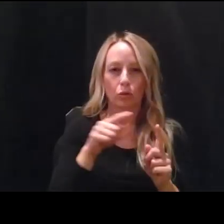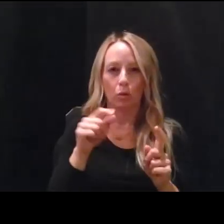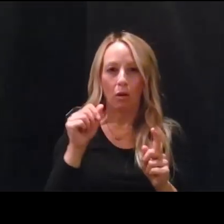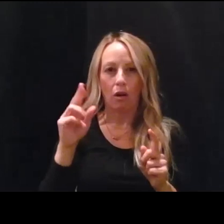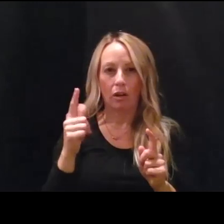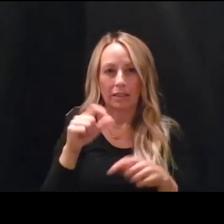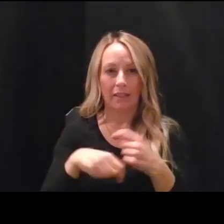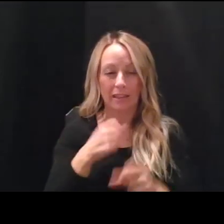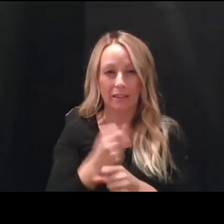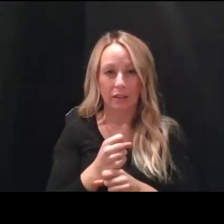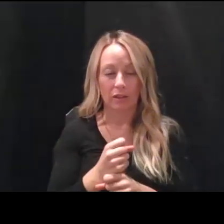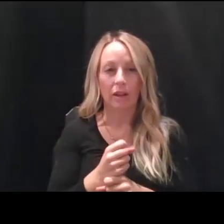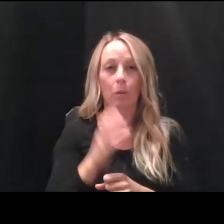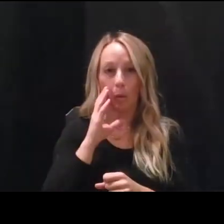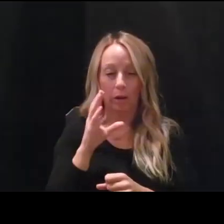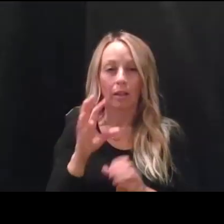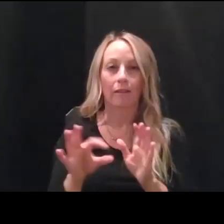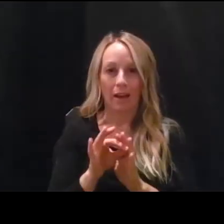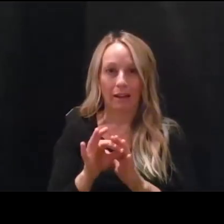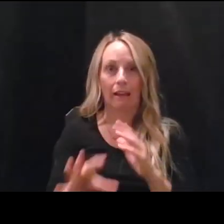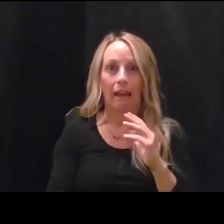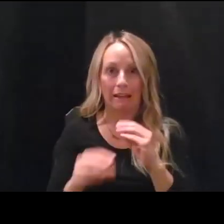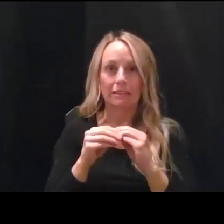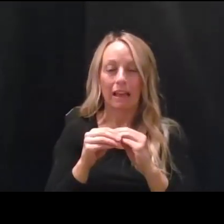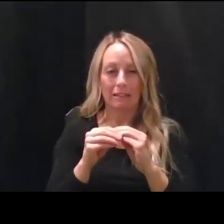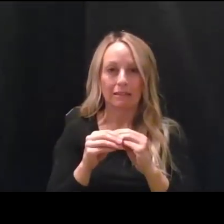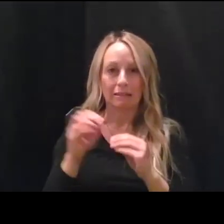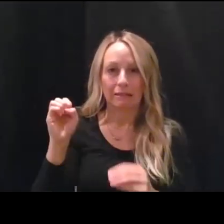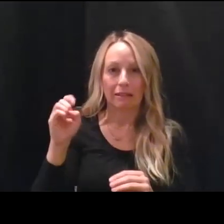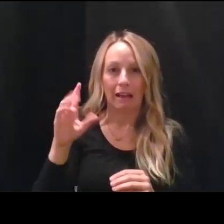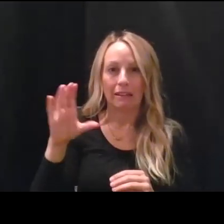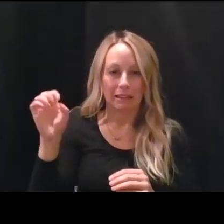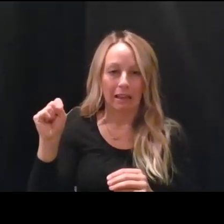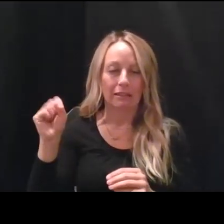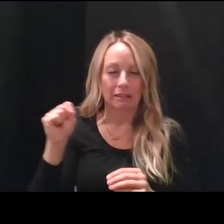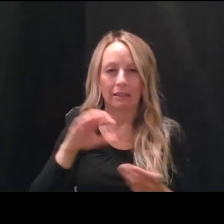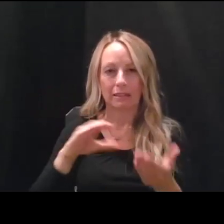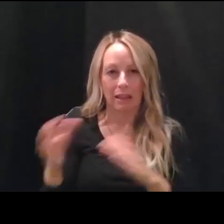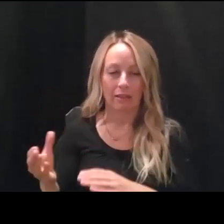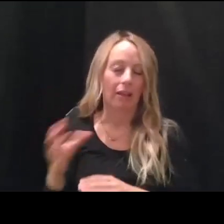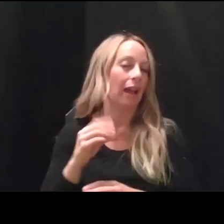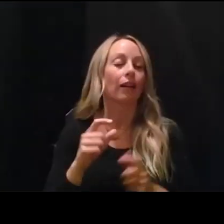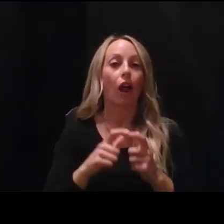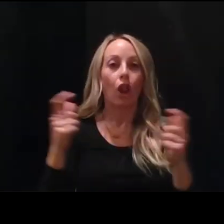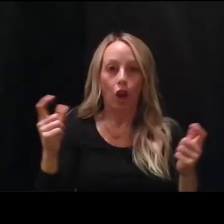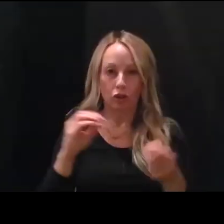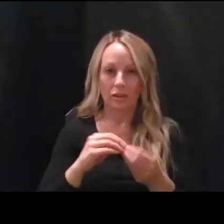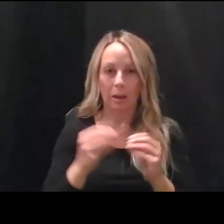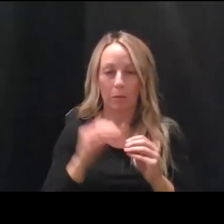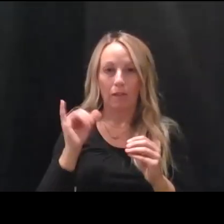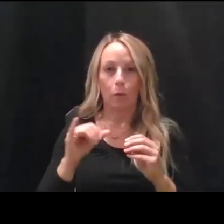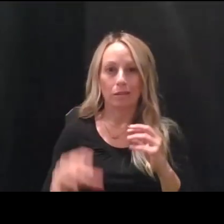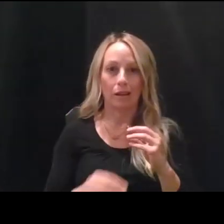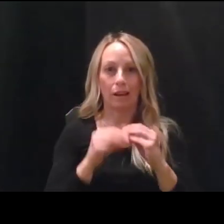and we'll find excess deaths and a large proportion, proportion of those excess deaths